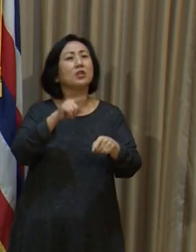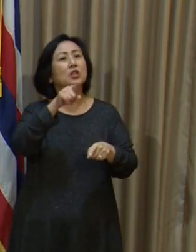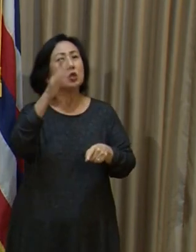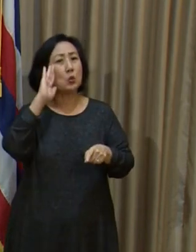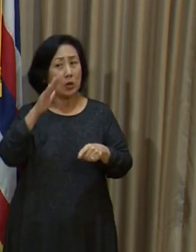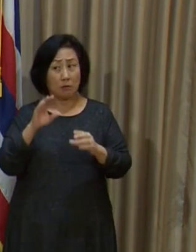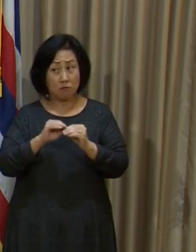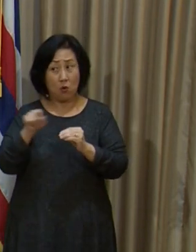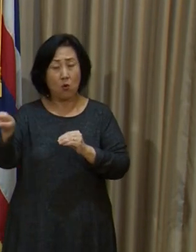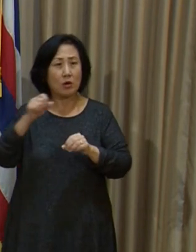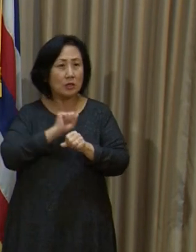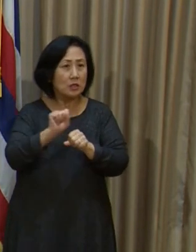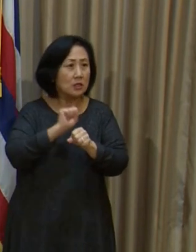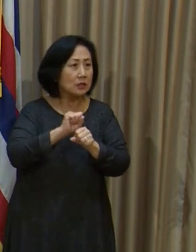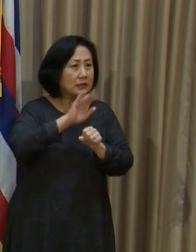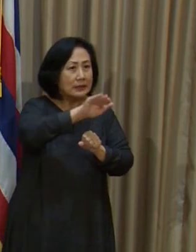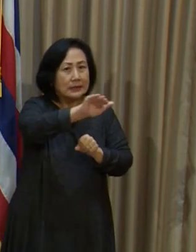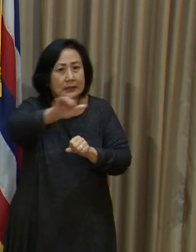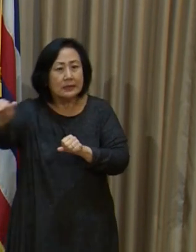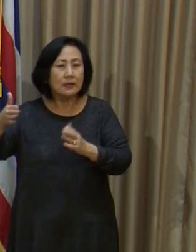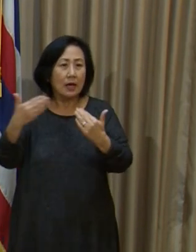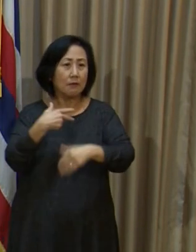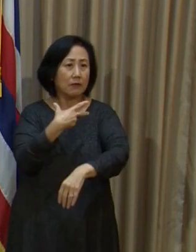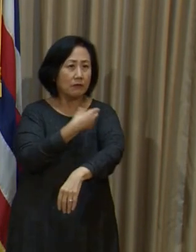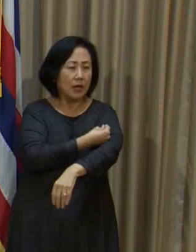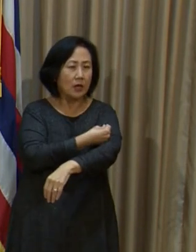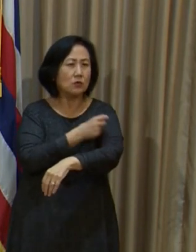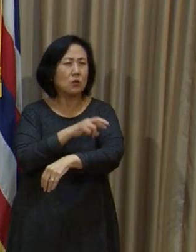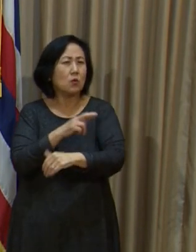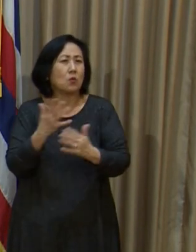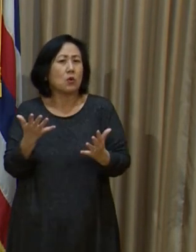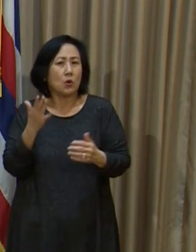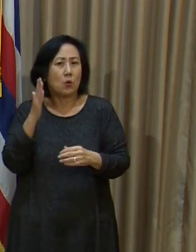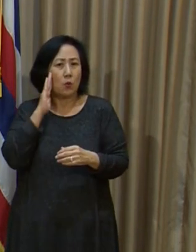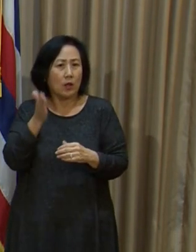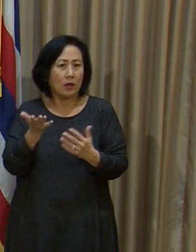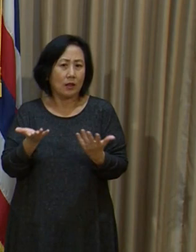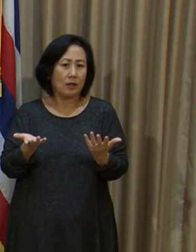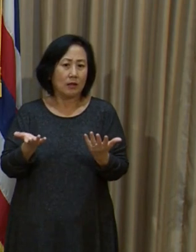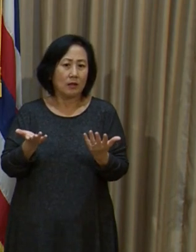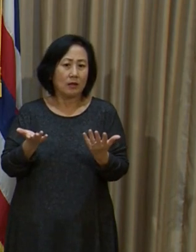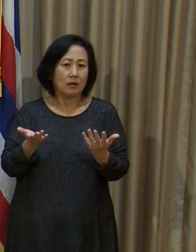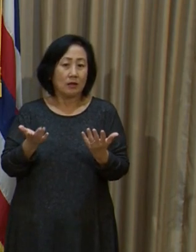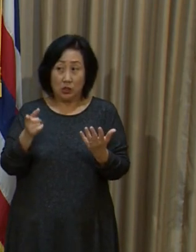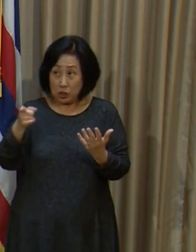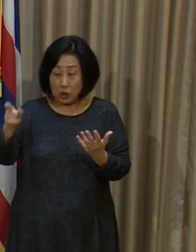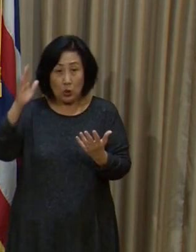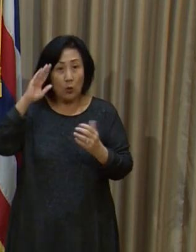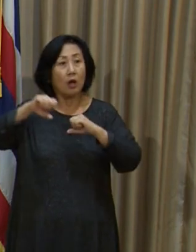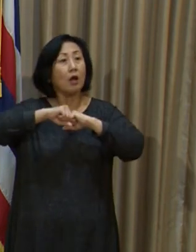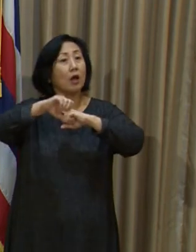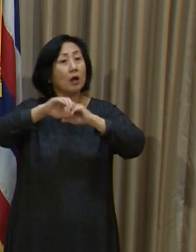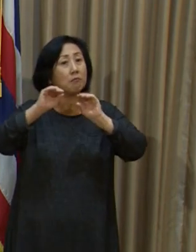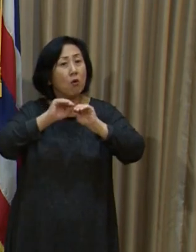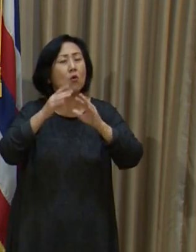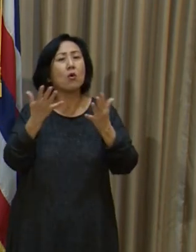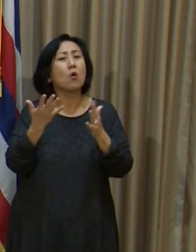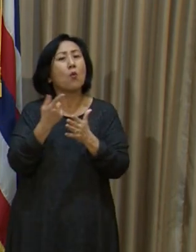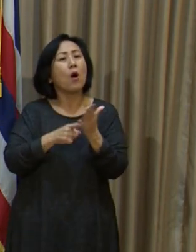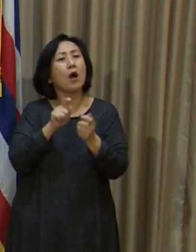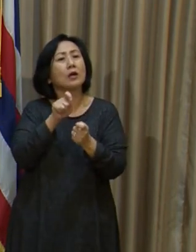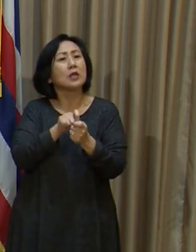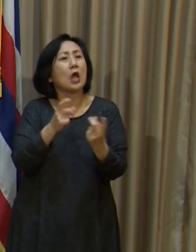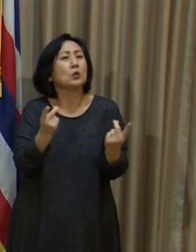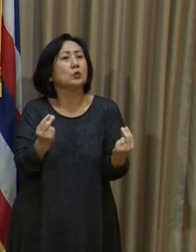increased efforts to encourage people to get vaccinated or have a, you know, increase your public awareness campaign or what?